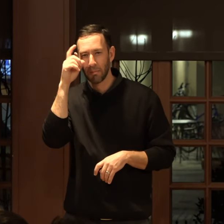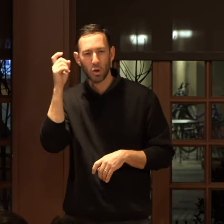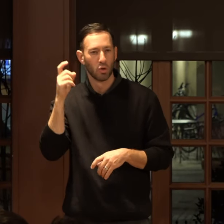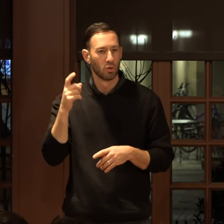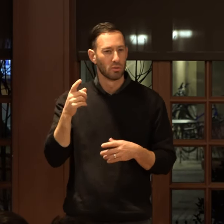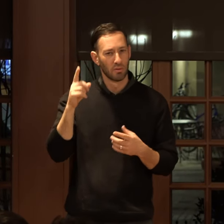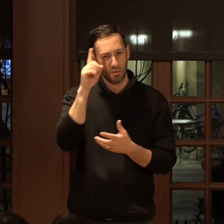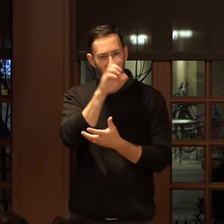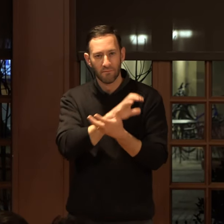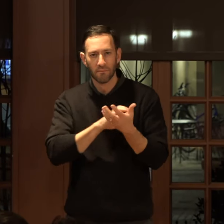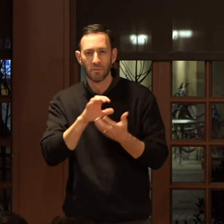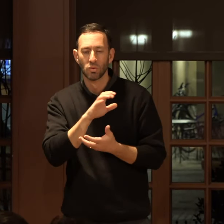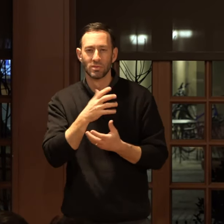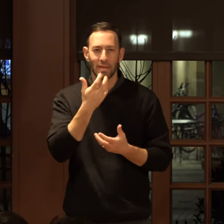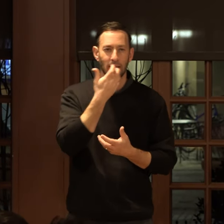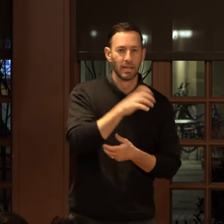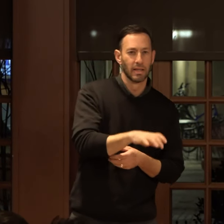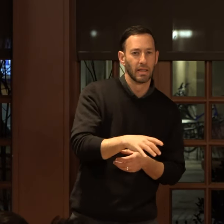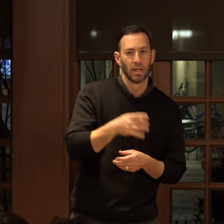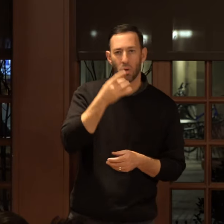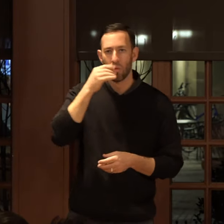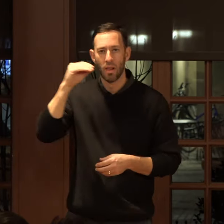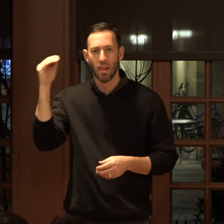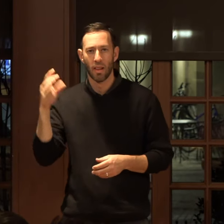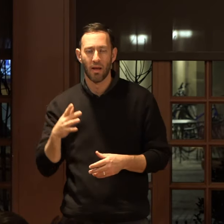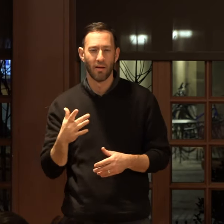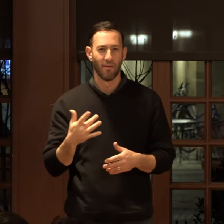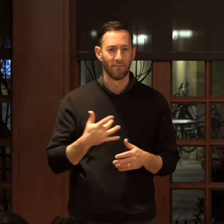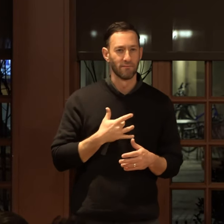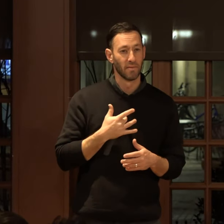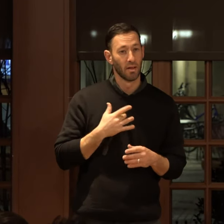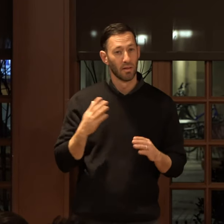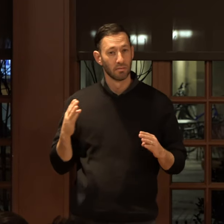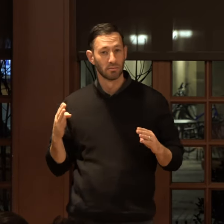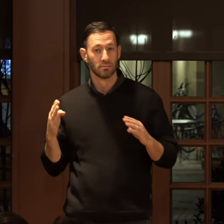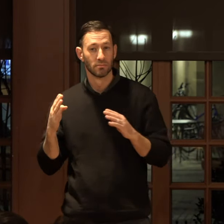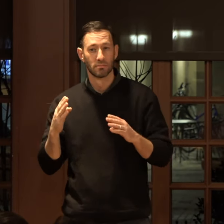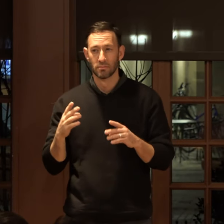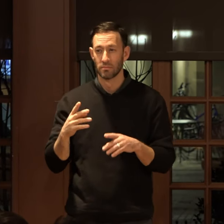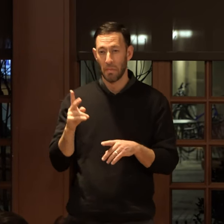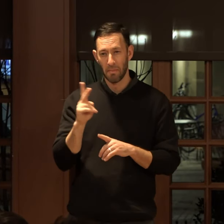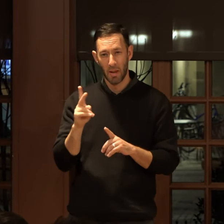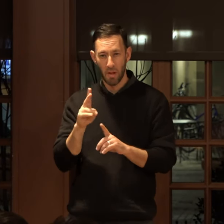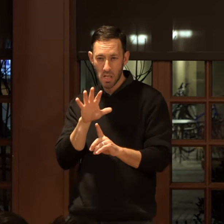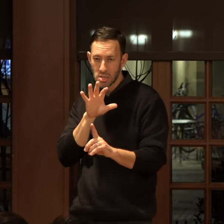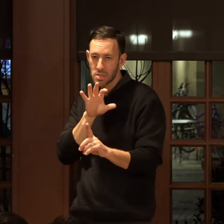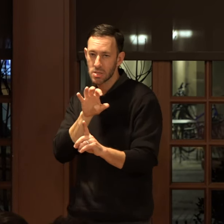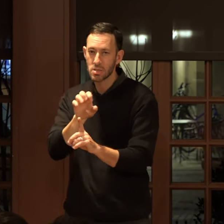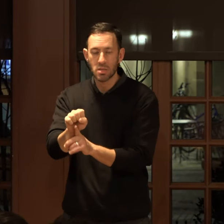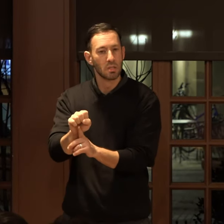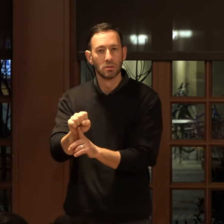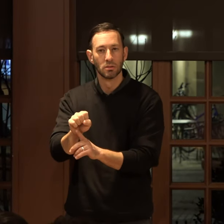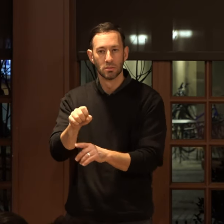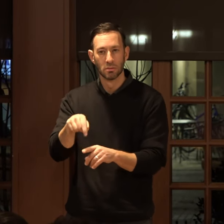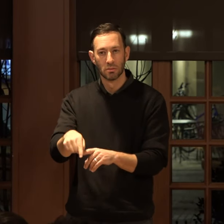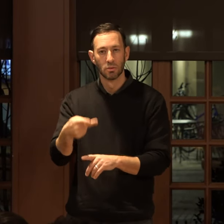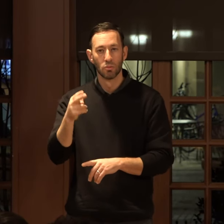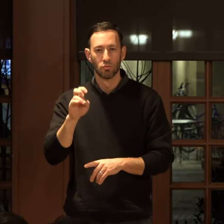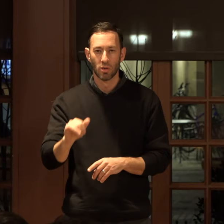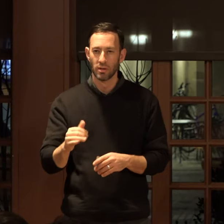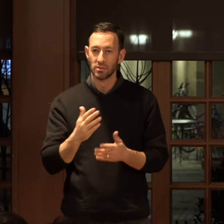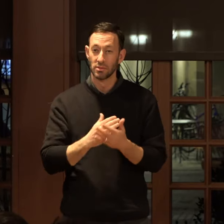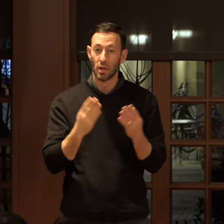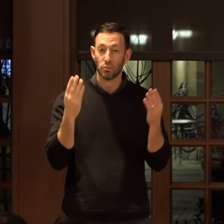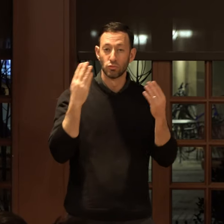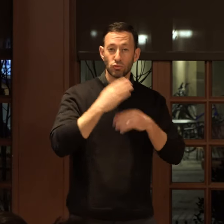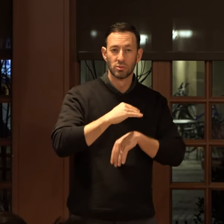confusing heat with light and feeling for the peak that christens predators with sharper tongues than prey. There are some shades of night,